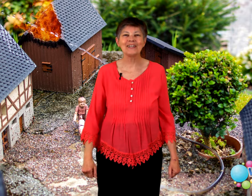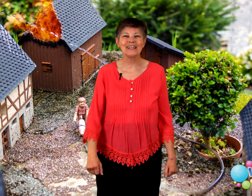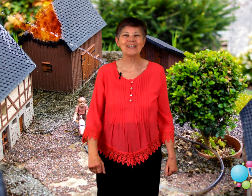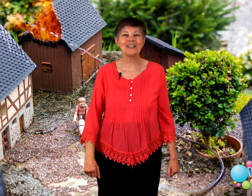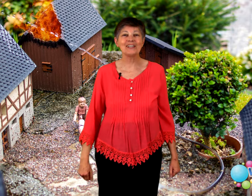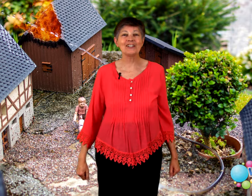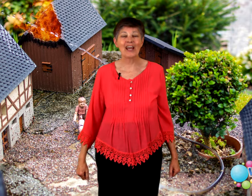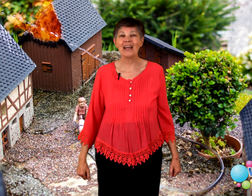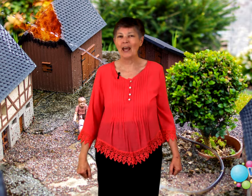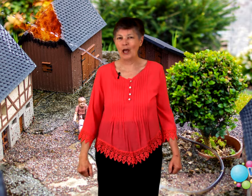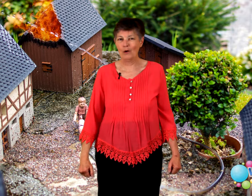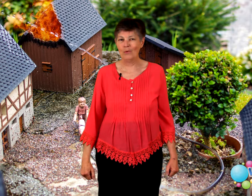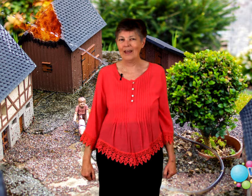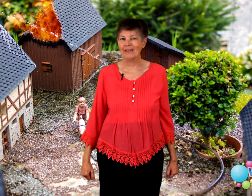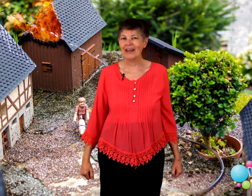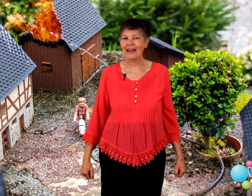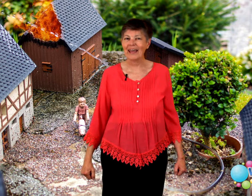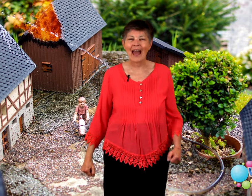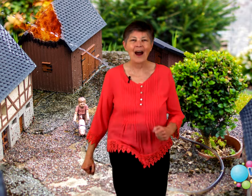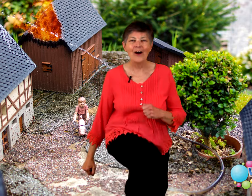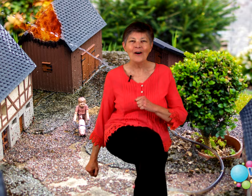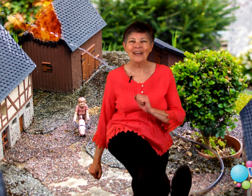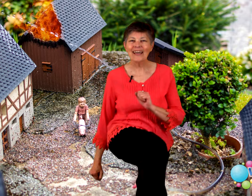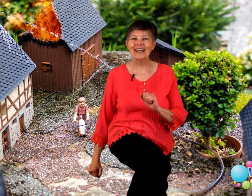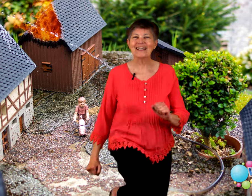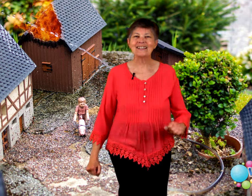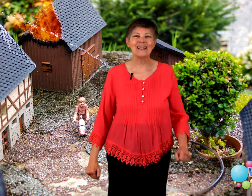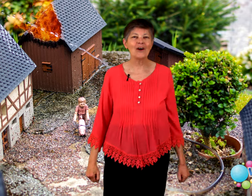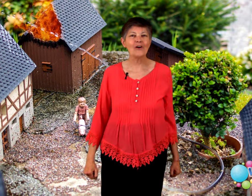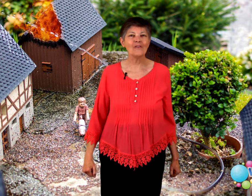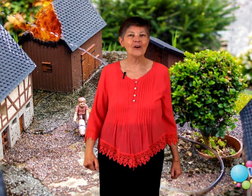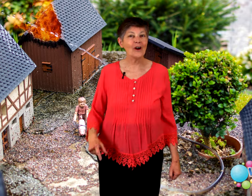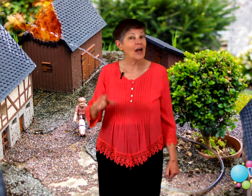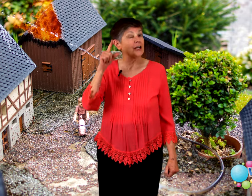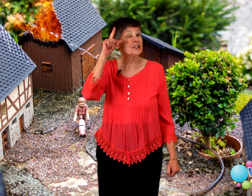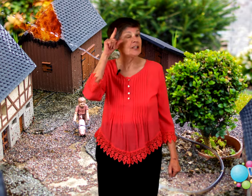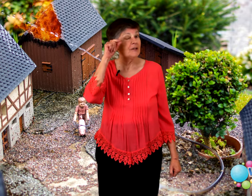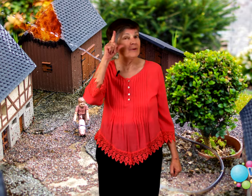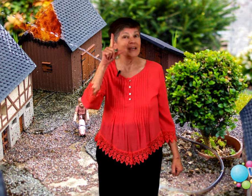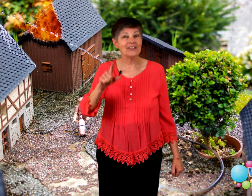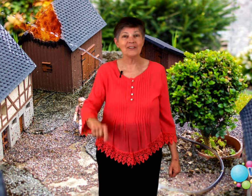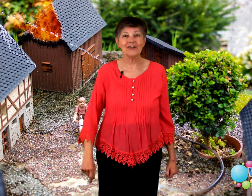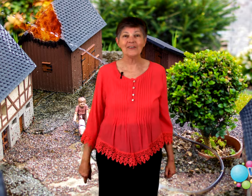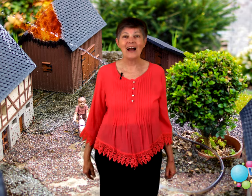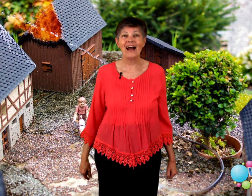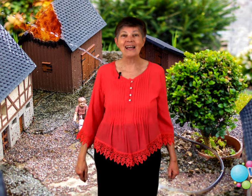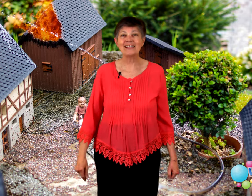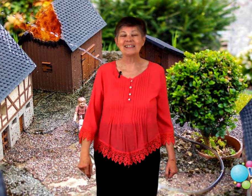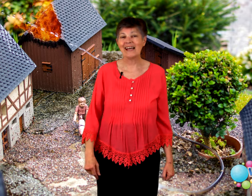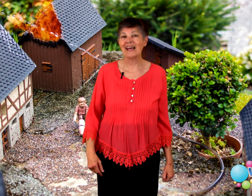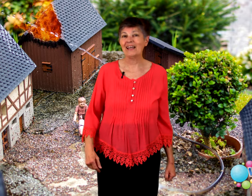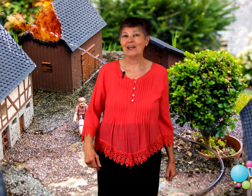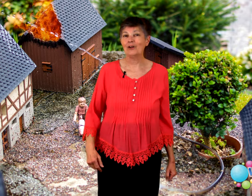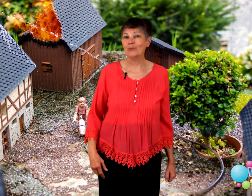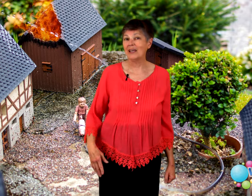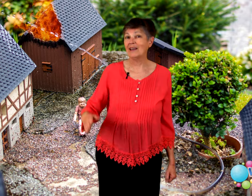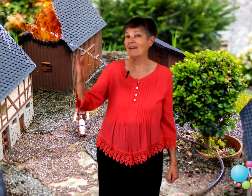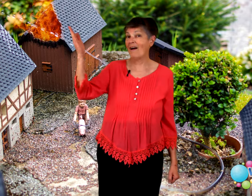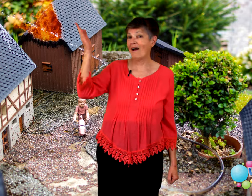And when the cow kicked over, she winked her eye and said, It'll be a